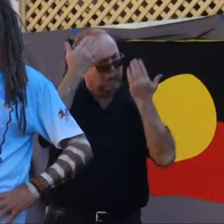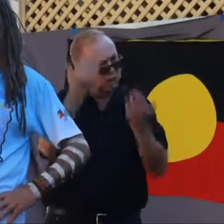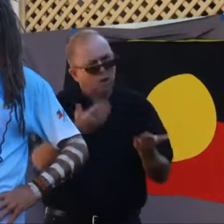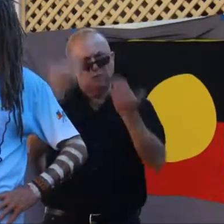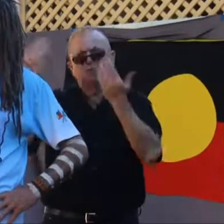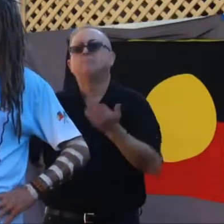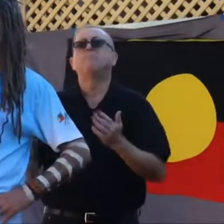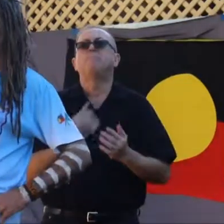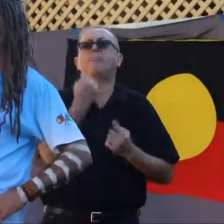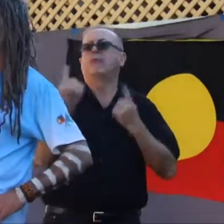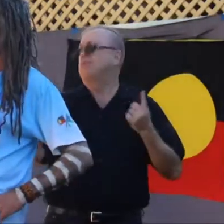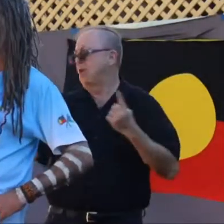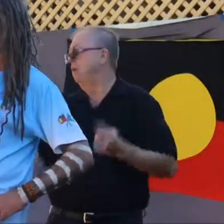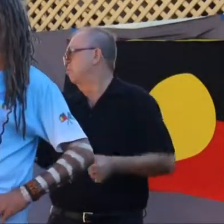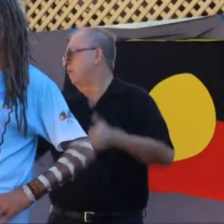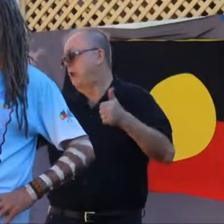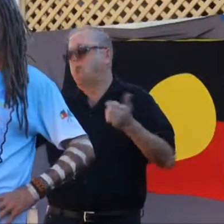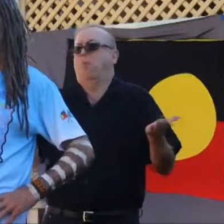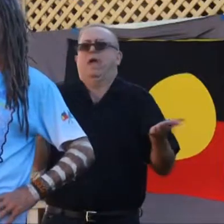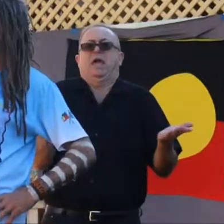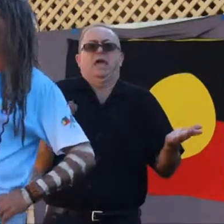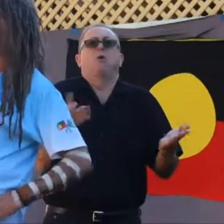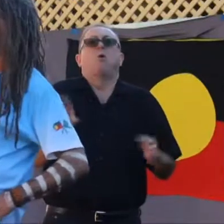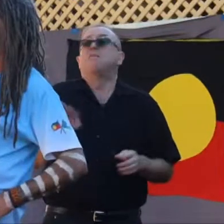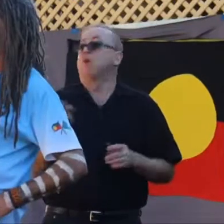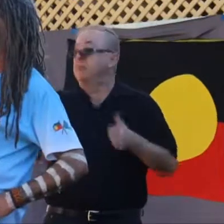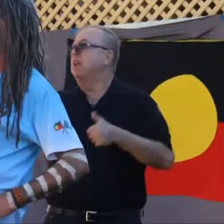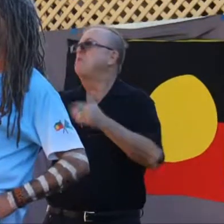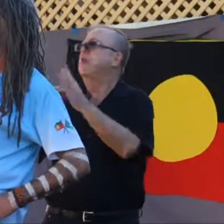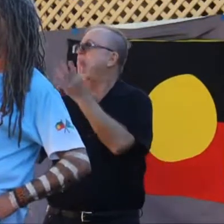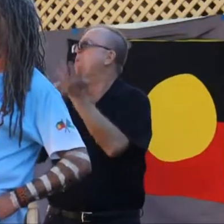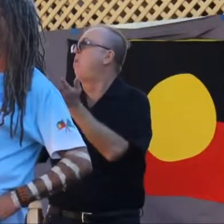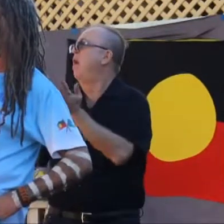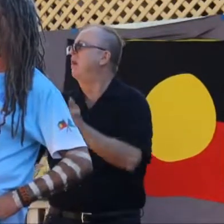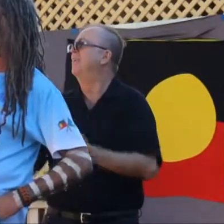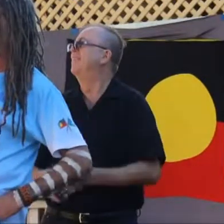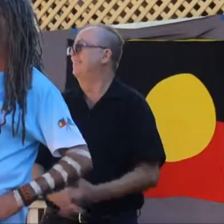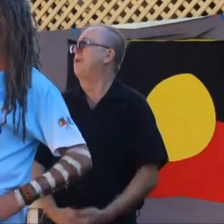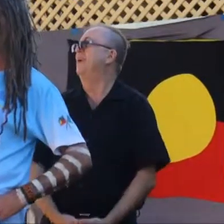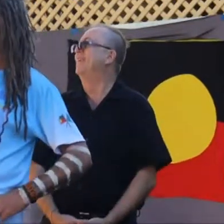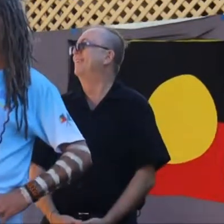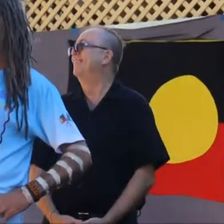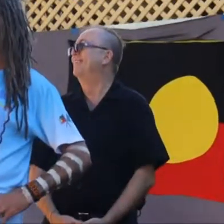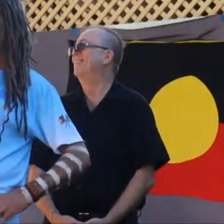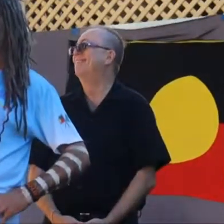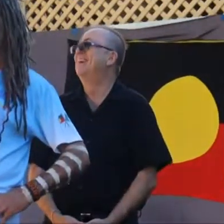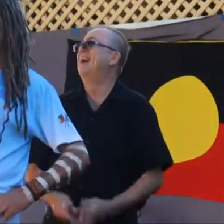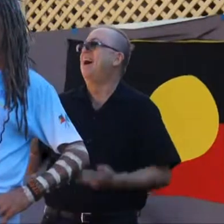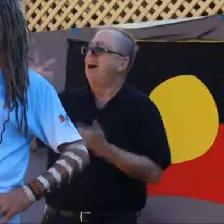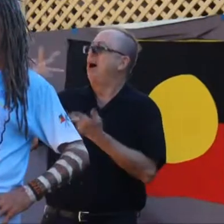And, because we all know where we come from. Don't we, Athol? Yoay. I look at my brother, Athol